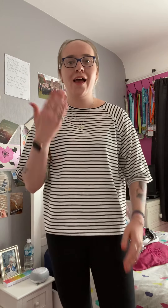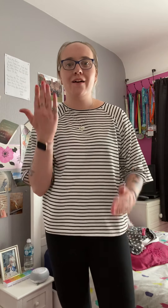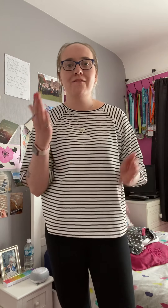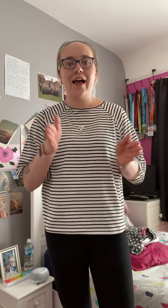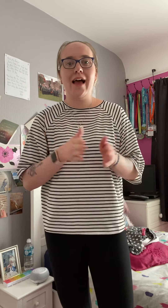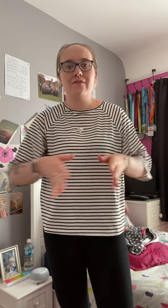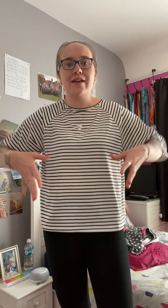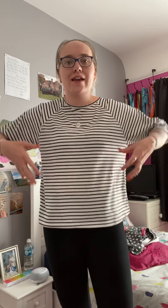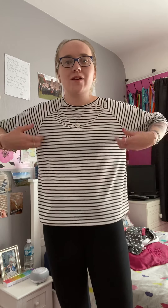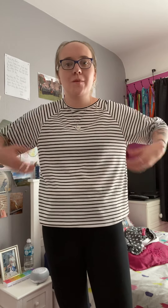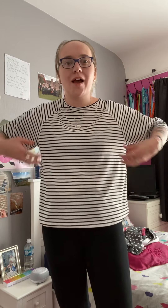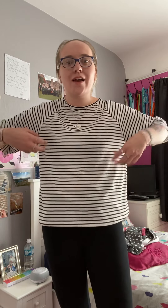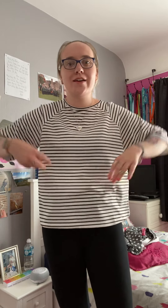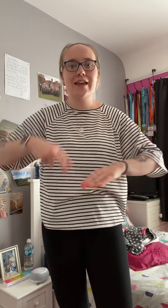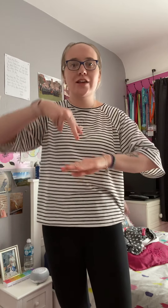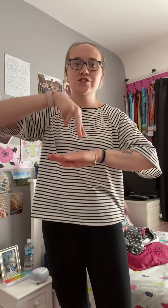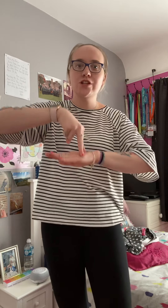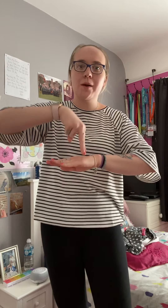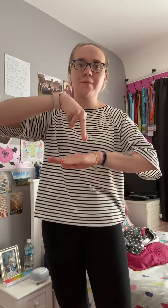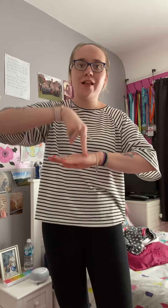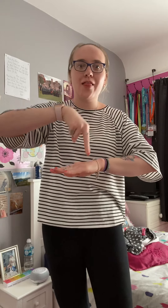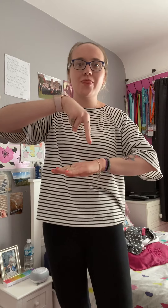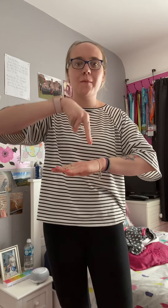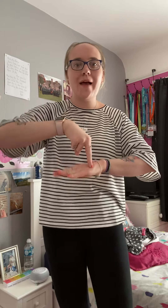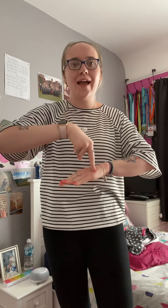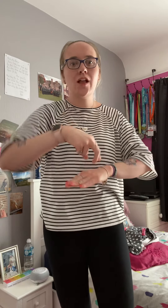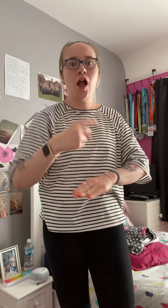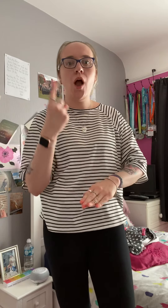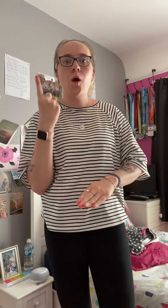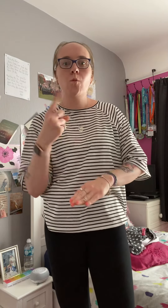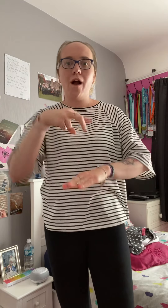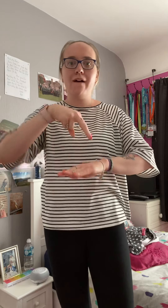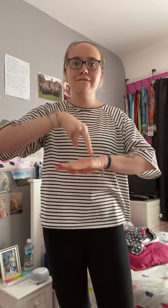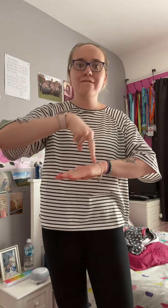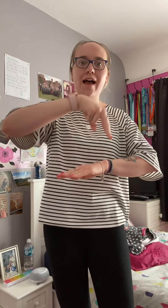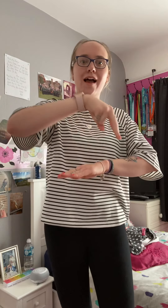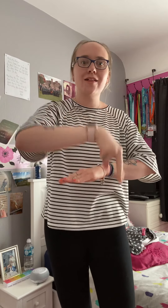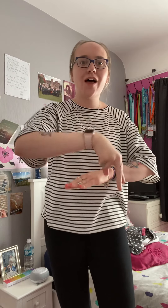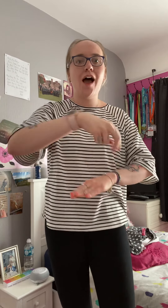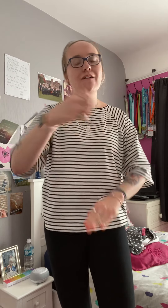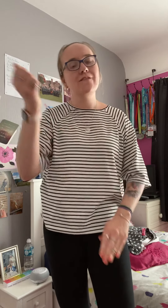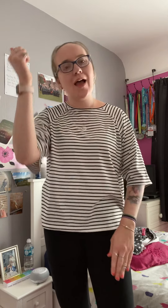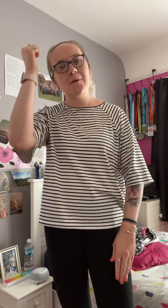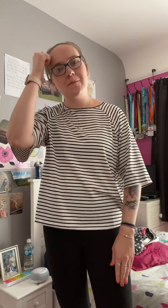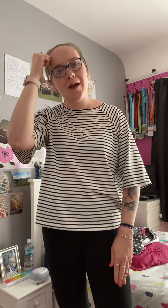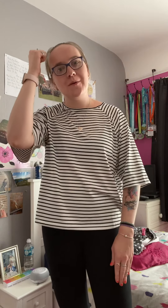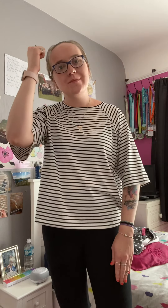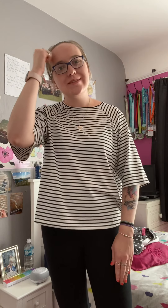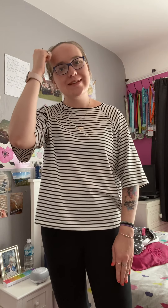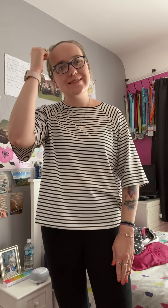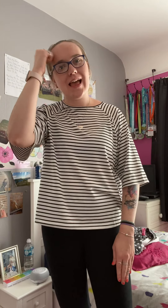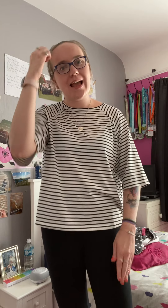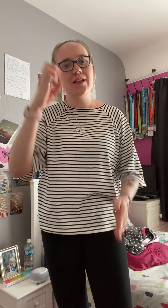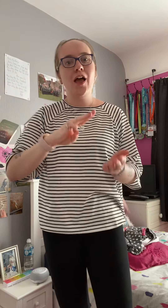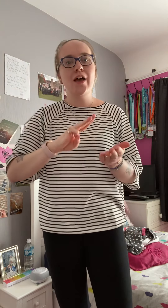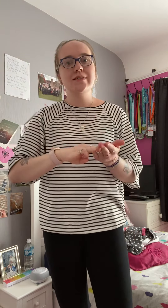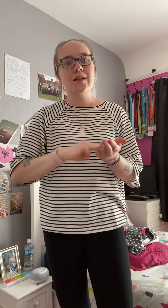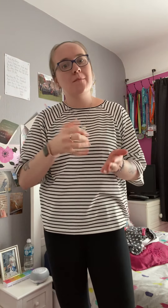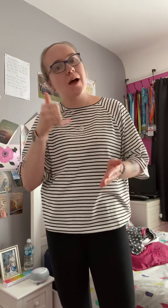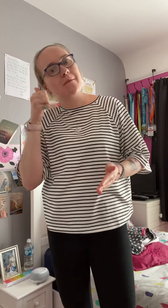Five Little Monkeys Monkeys jumping on the bed One fell off and bumped his head So Mama